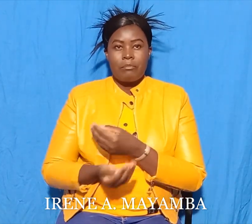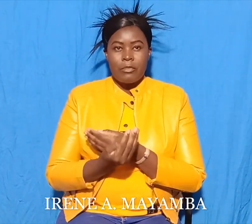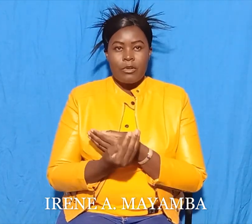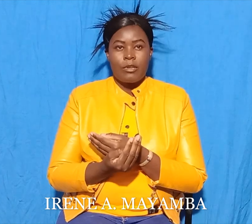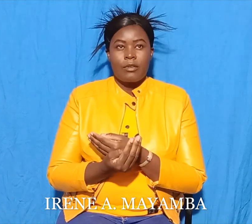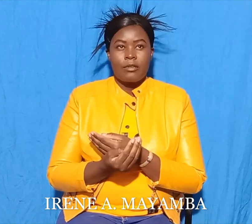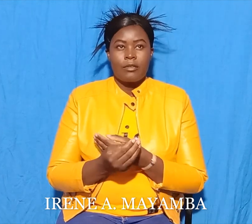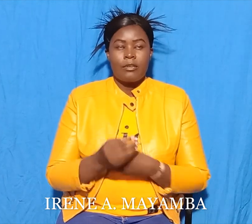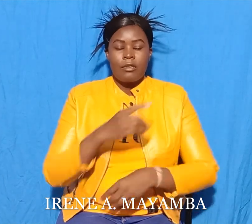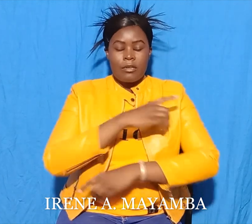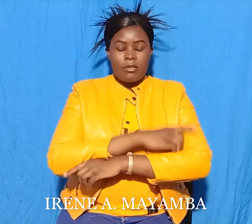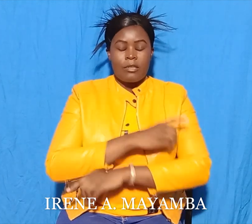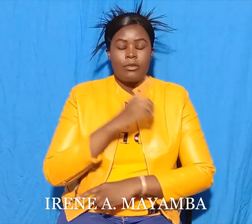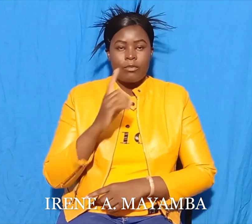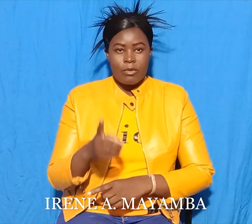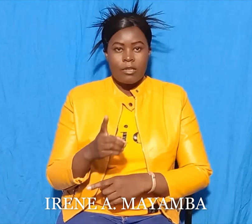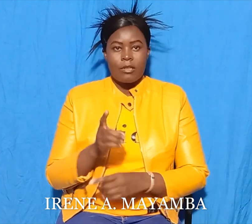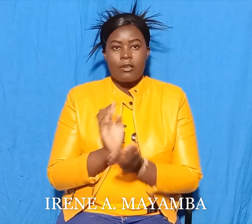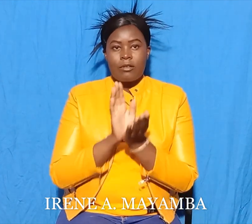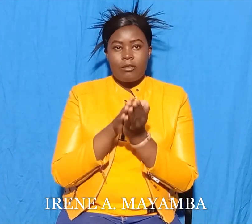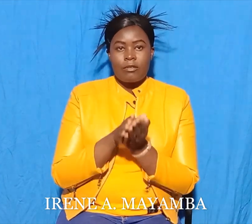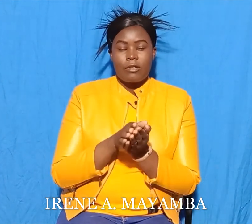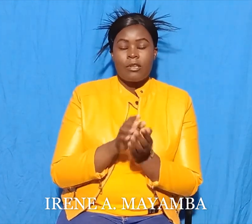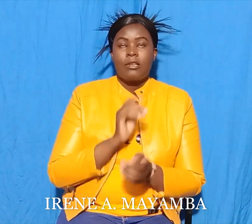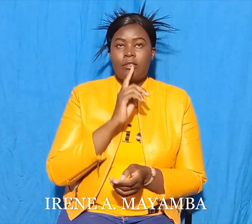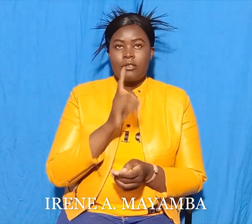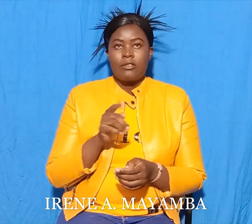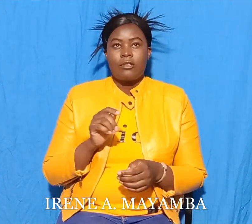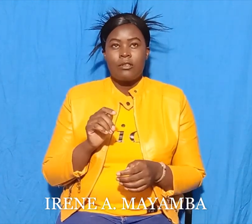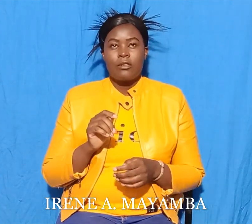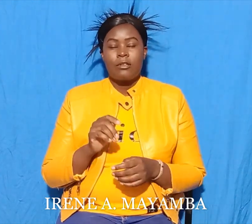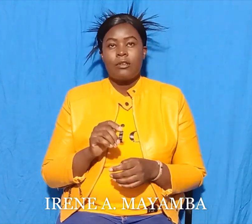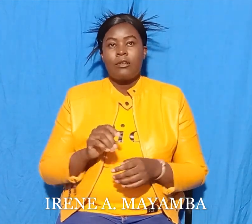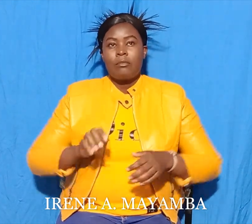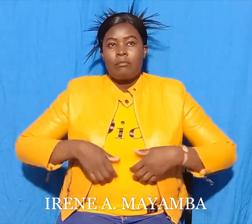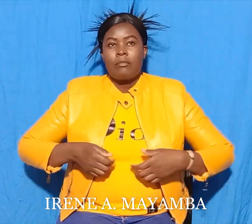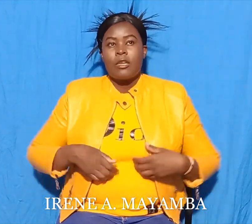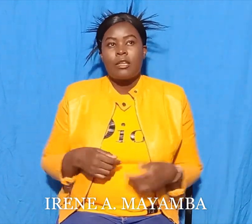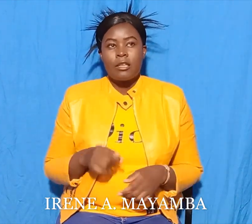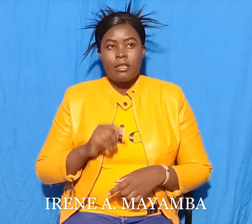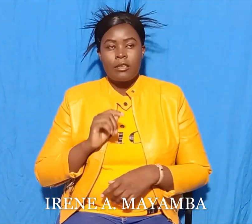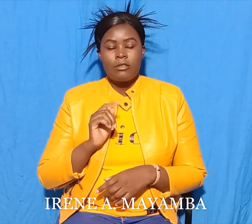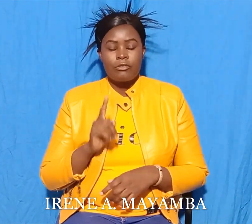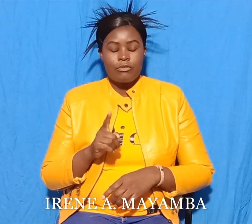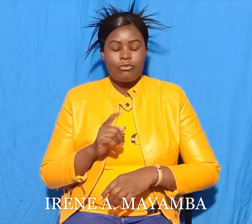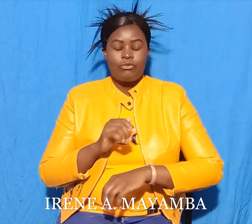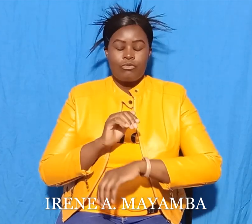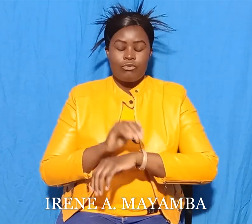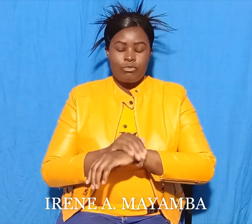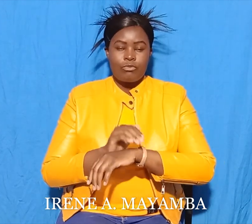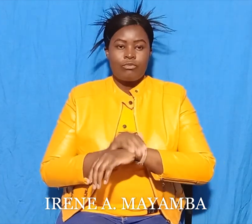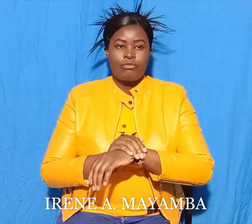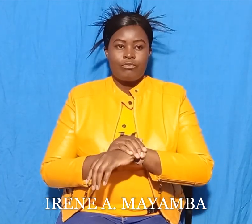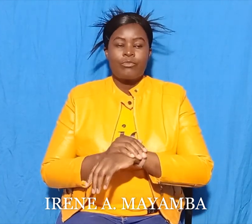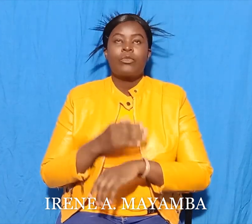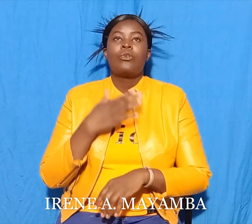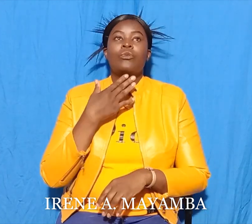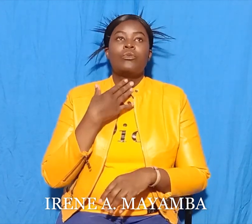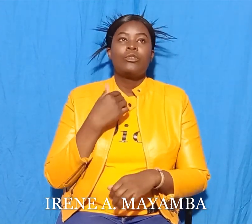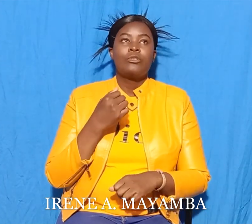said to the monkey, The you are so good to me. I want to do something good for